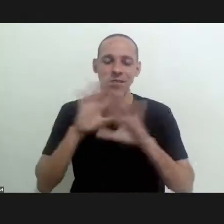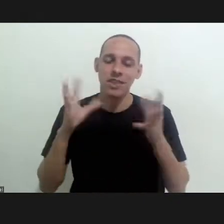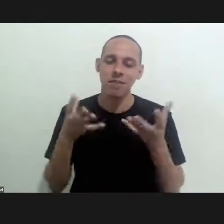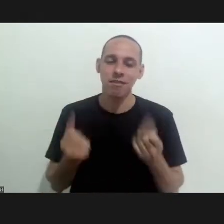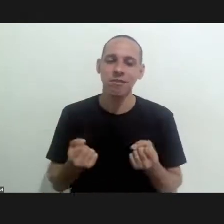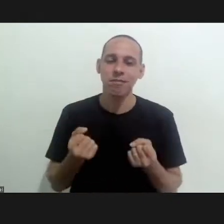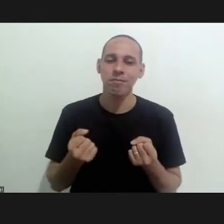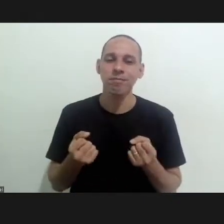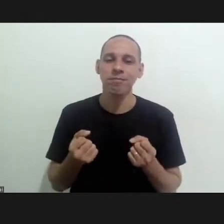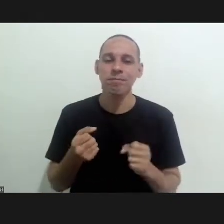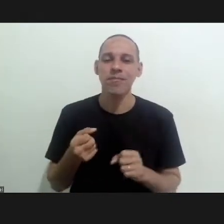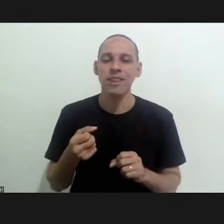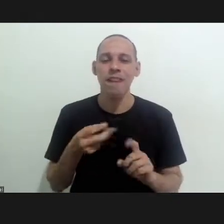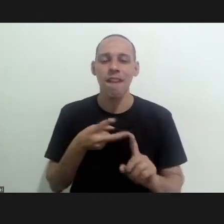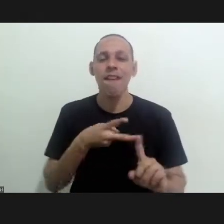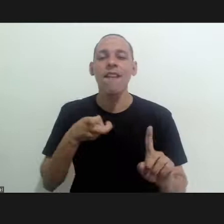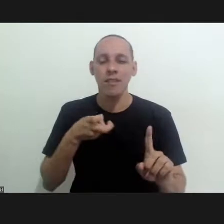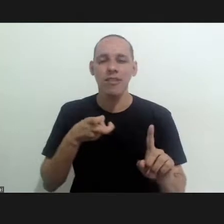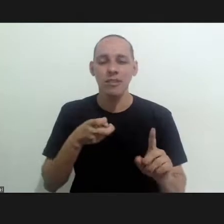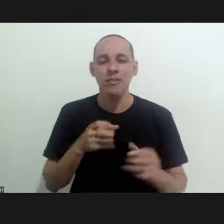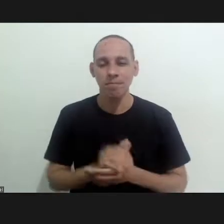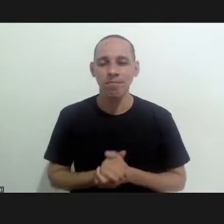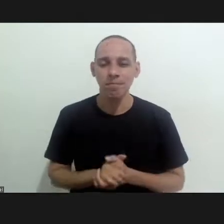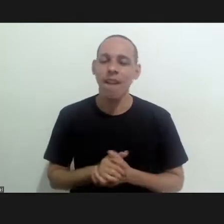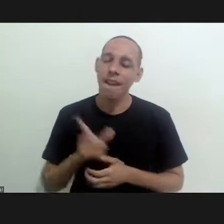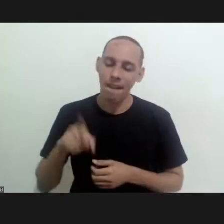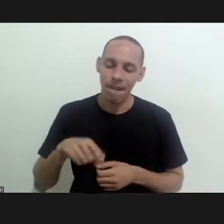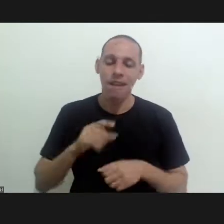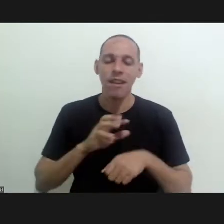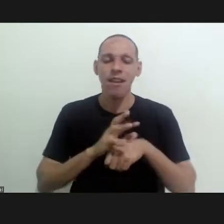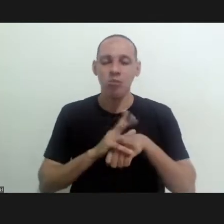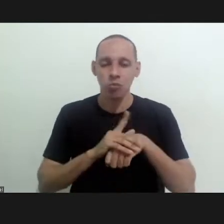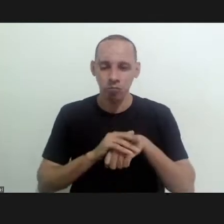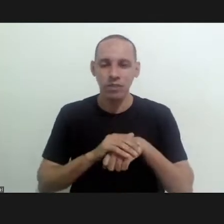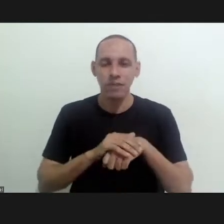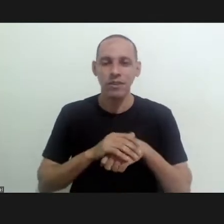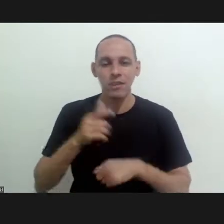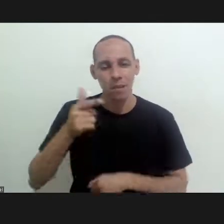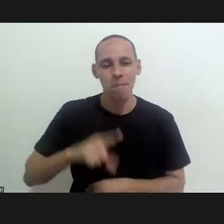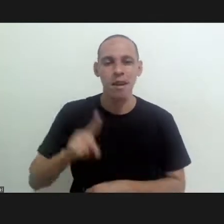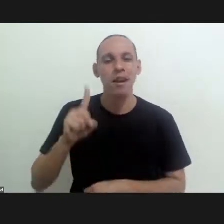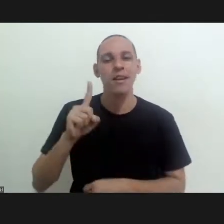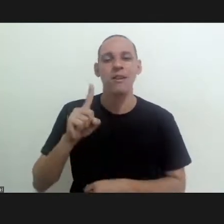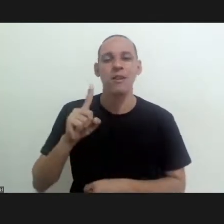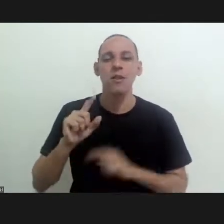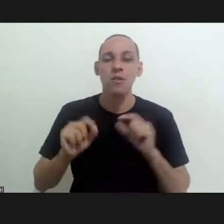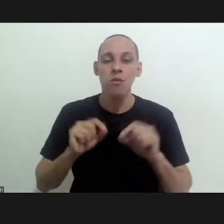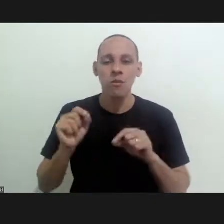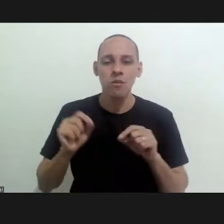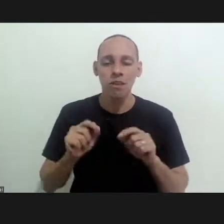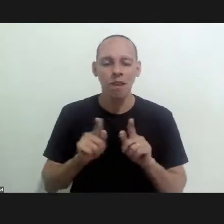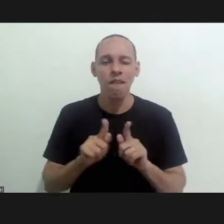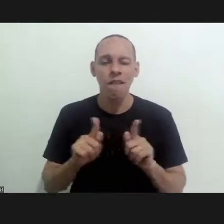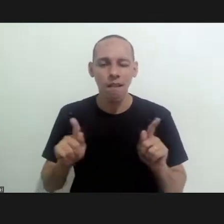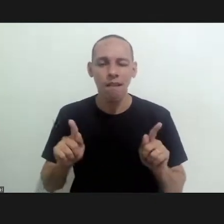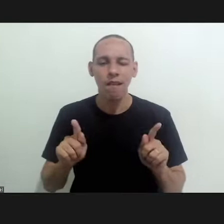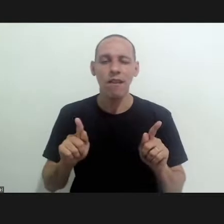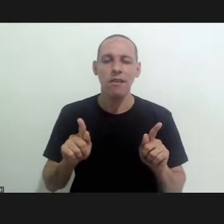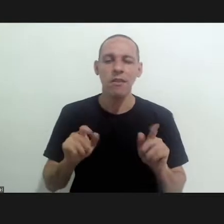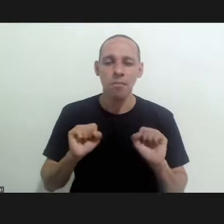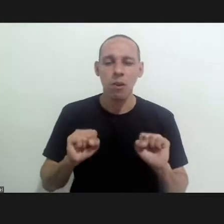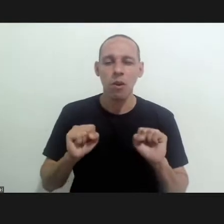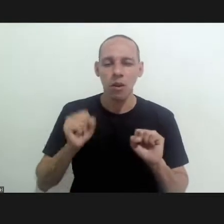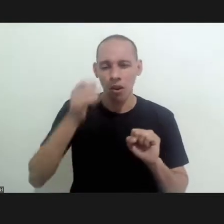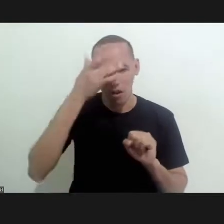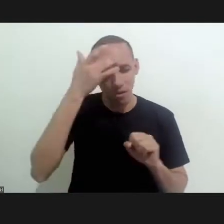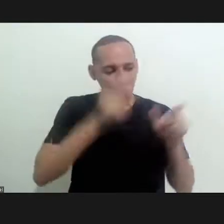society and is recognized as another one of the diseases or one of